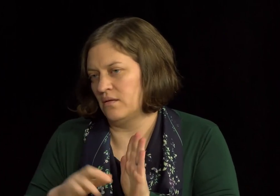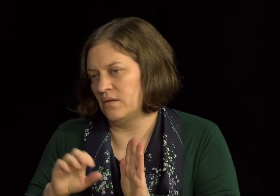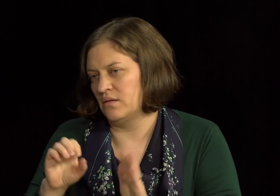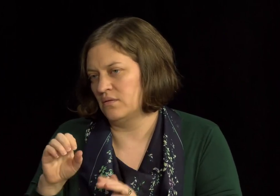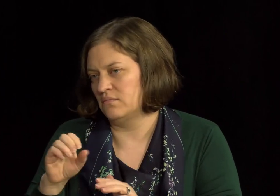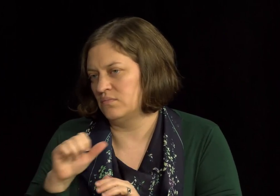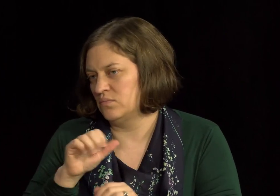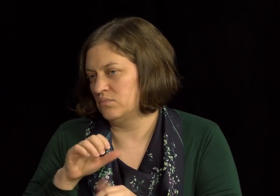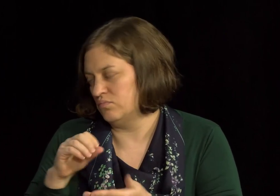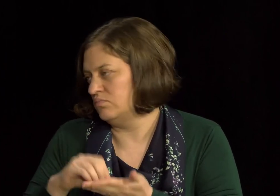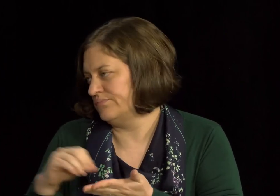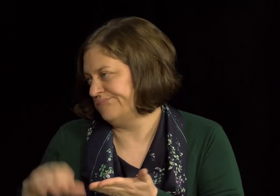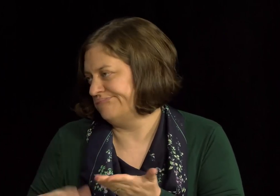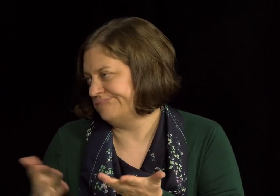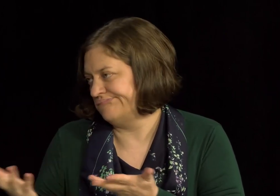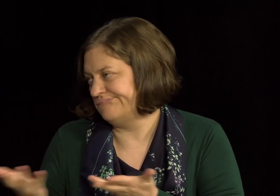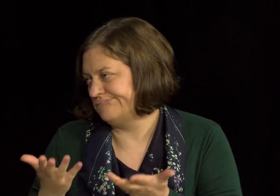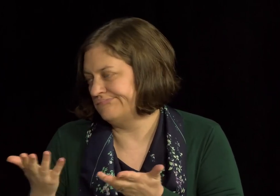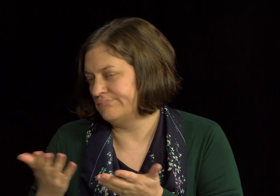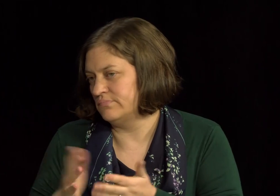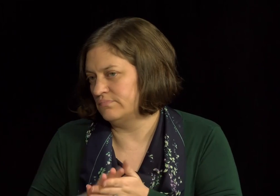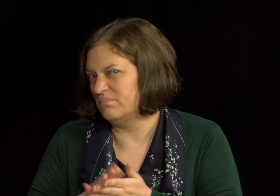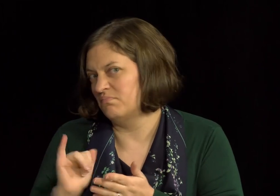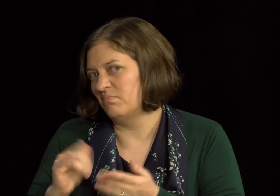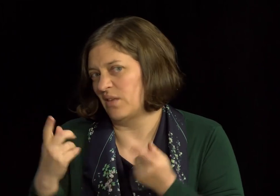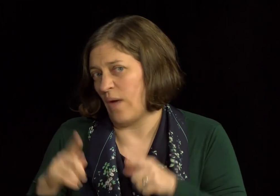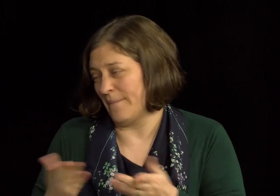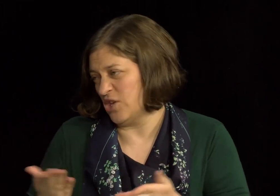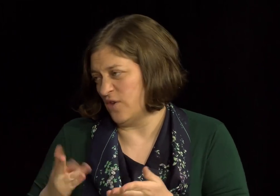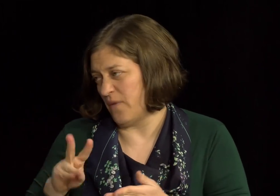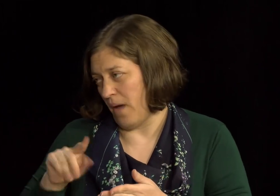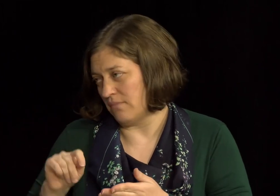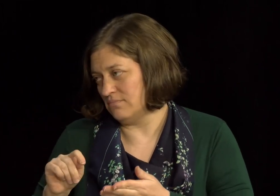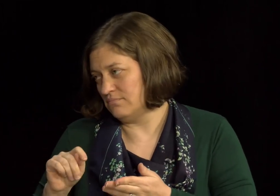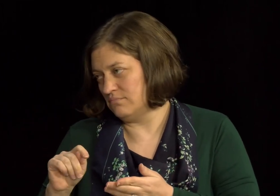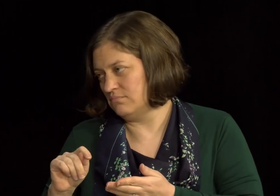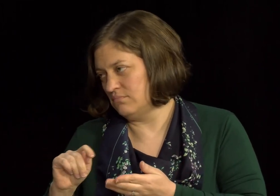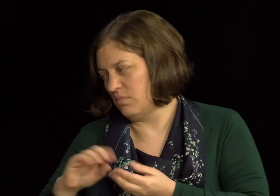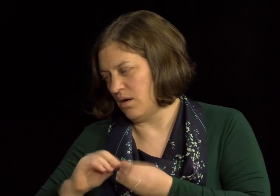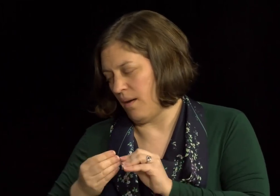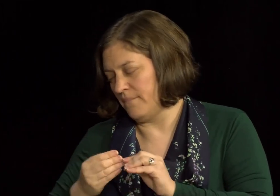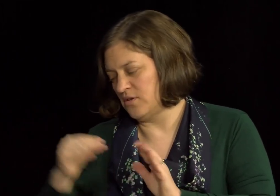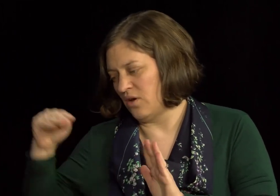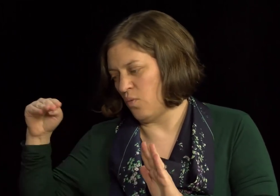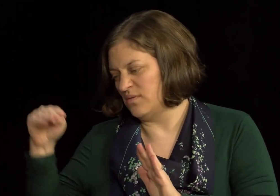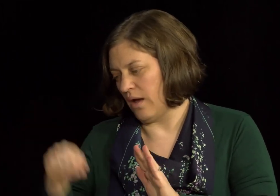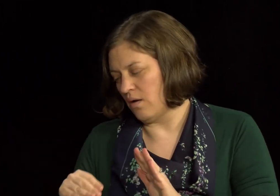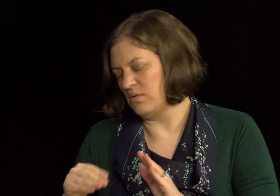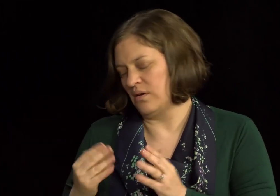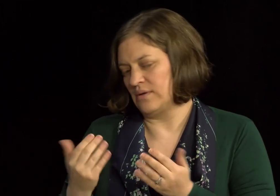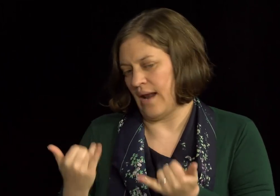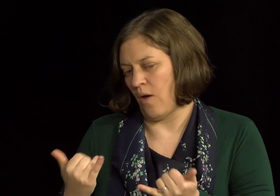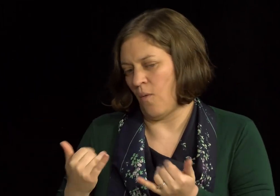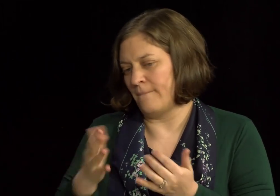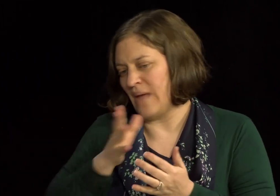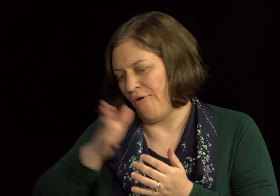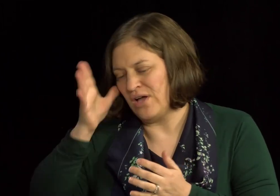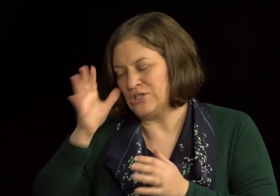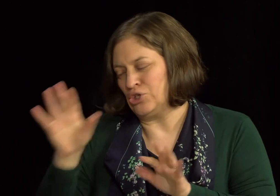aren't enough students enrolled, possibly. Uh, so they weren't able to make a go of it. That happened to our school here in Vermont. The number of deaf students dropped.